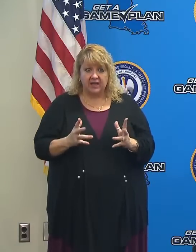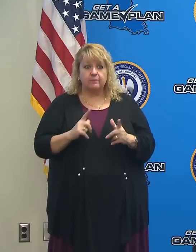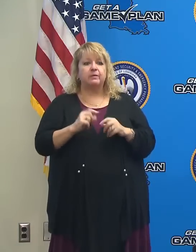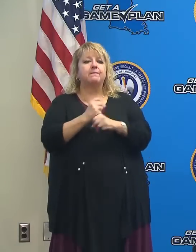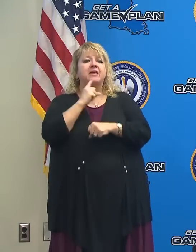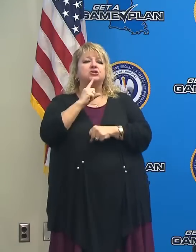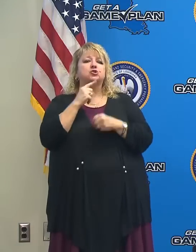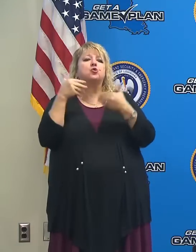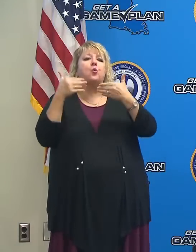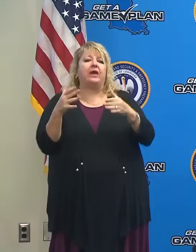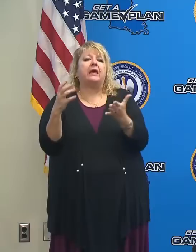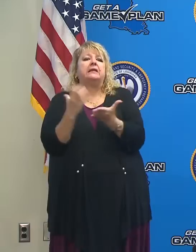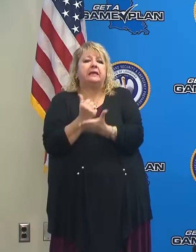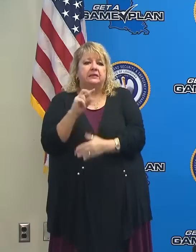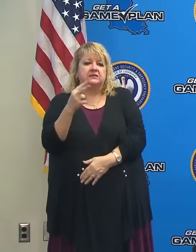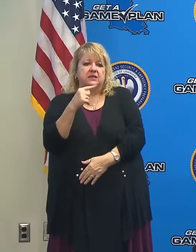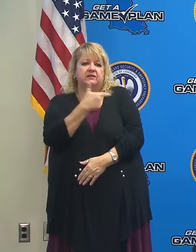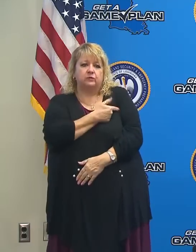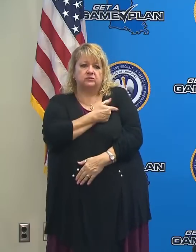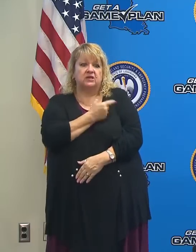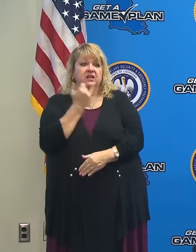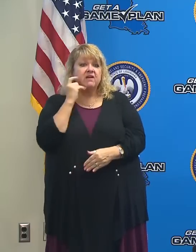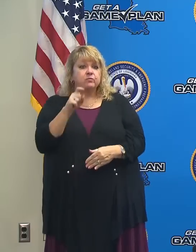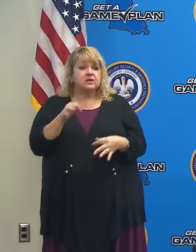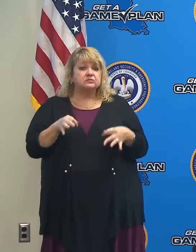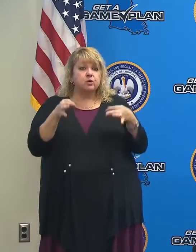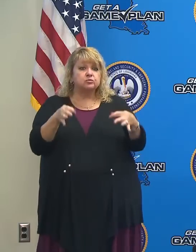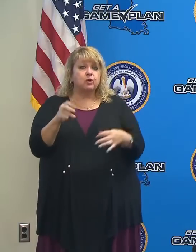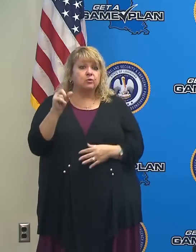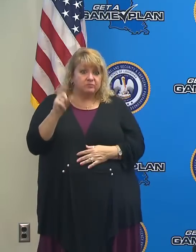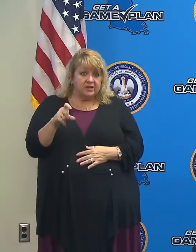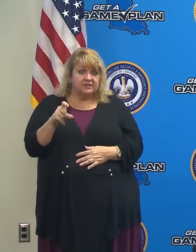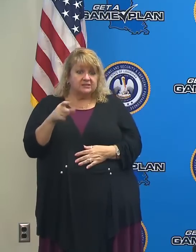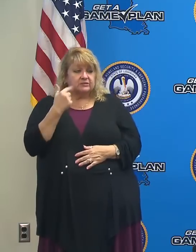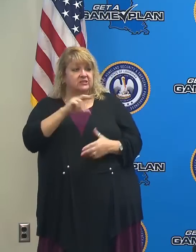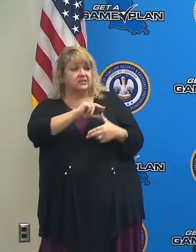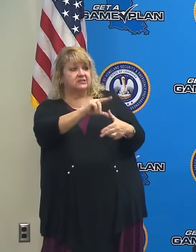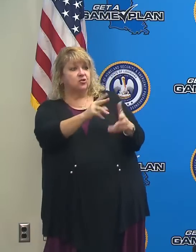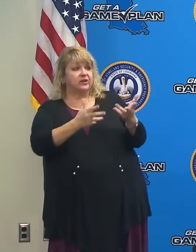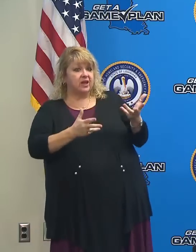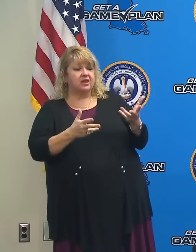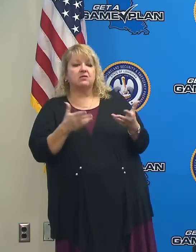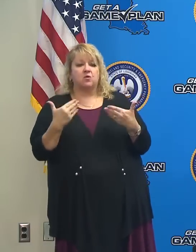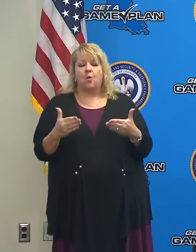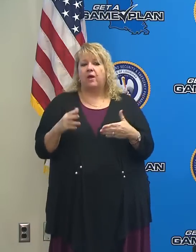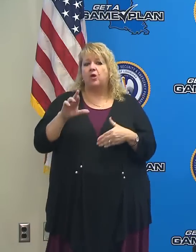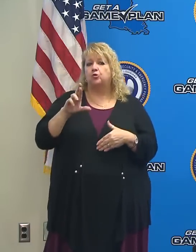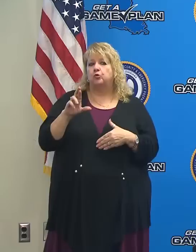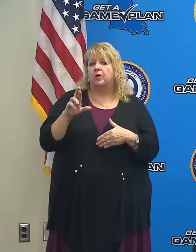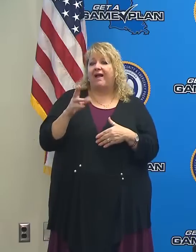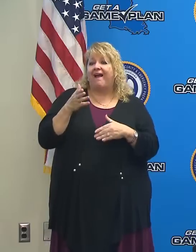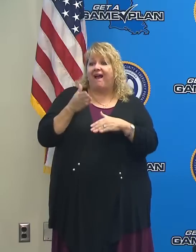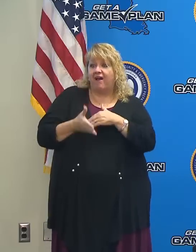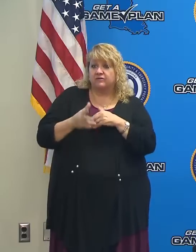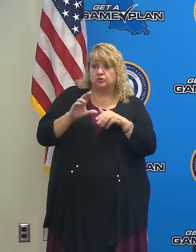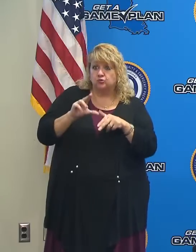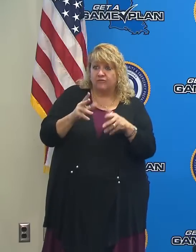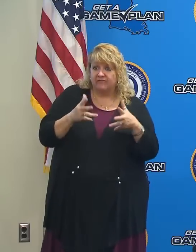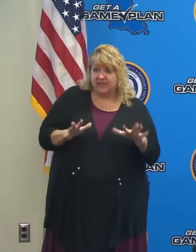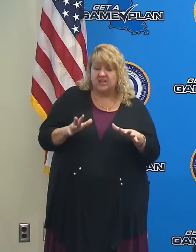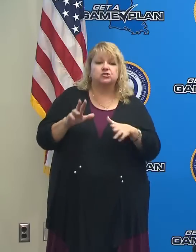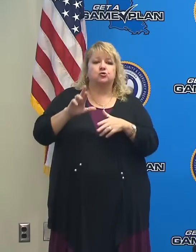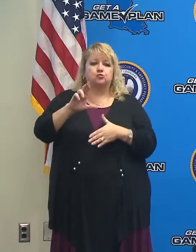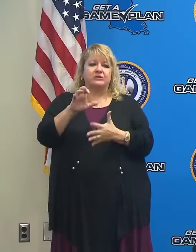it later. So if you have to postpone your second vaccine dose appointment because of the storm, get that rescheduled as soon as possible. It still is